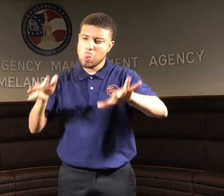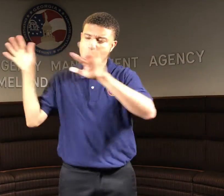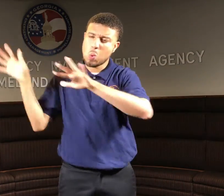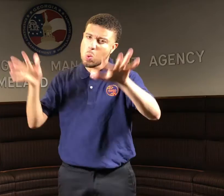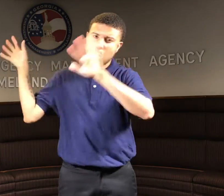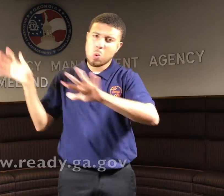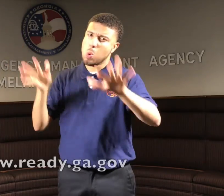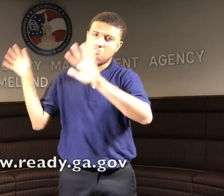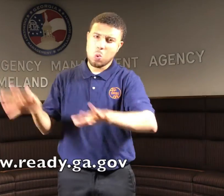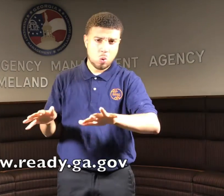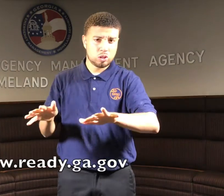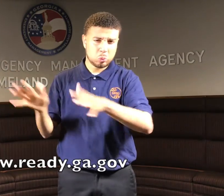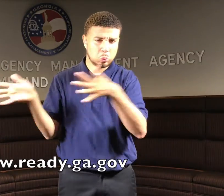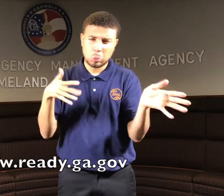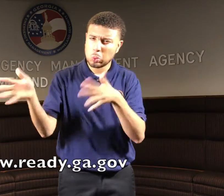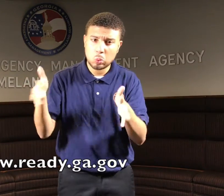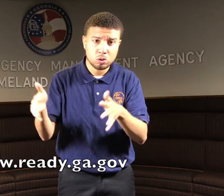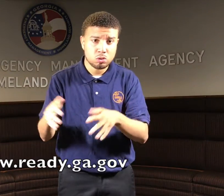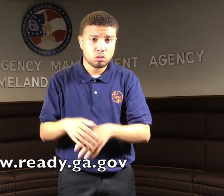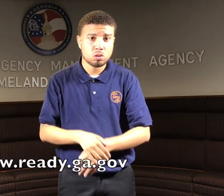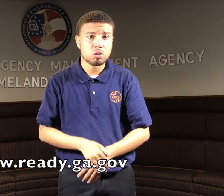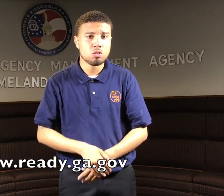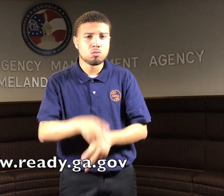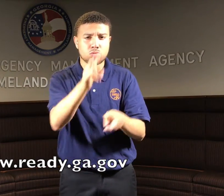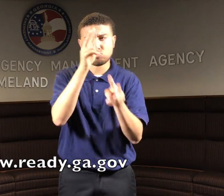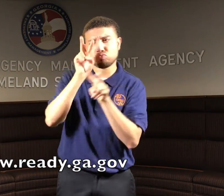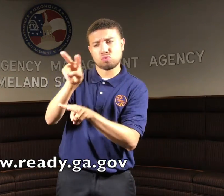go to the Ready Georgia website at